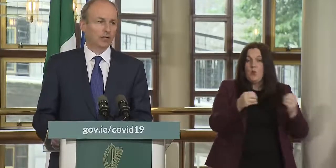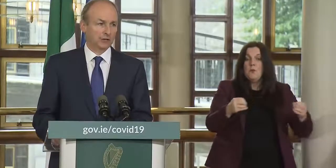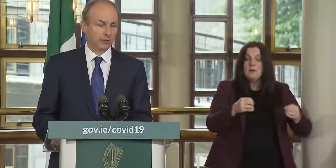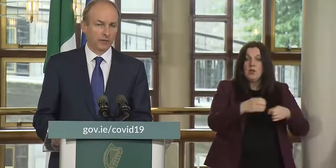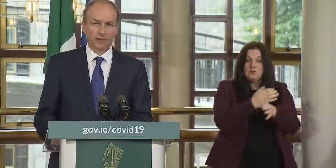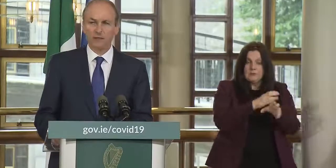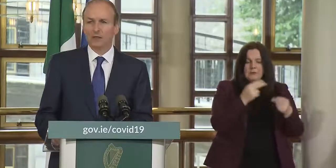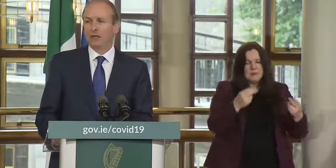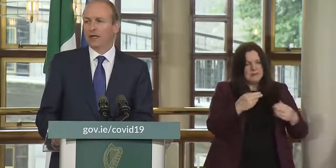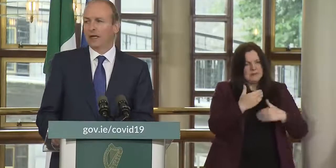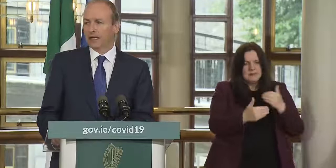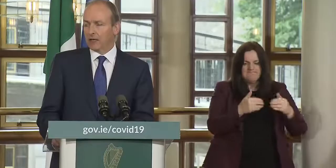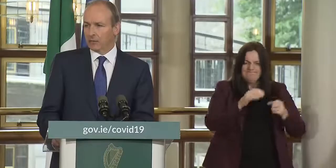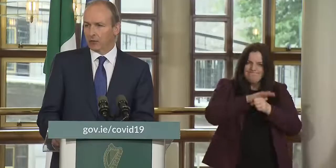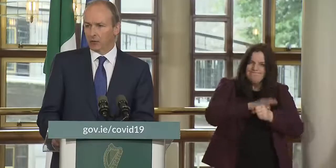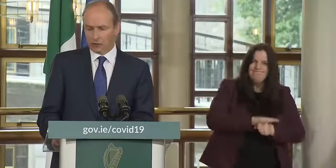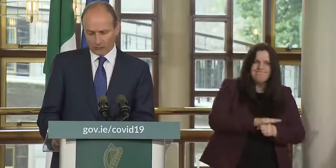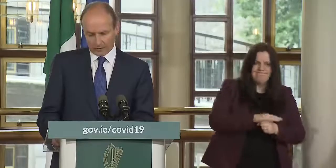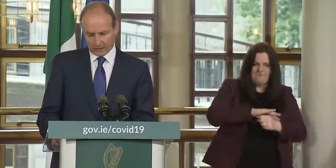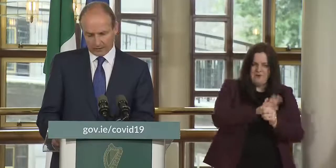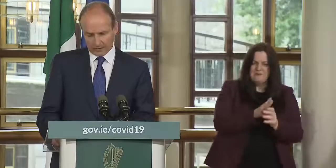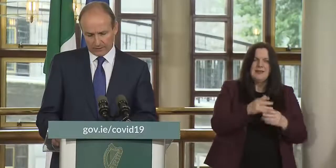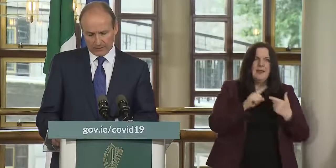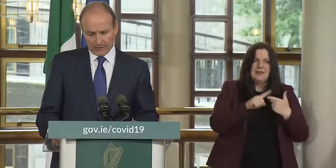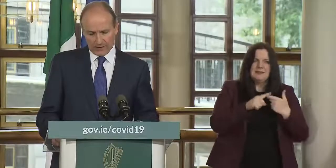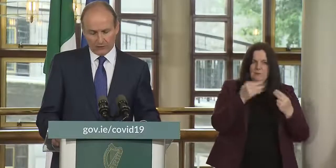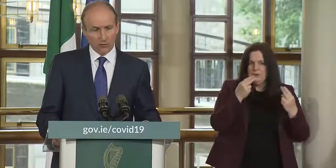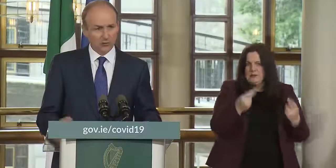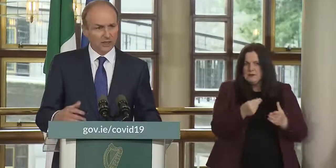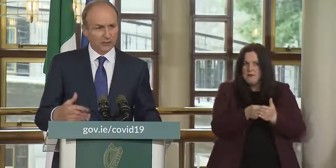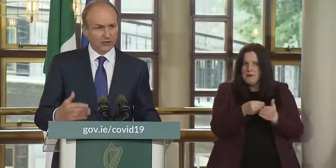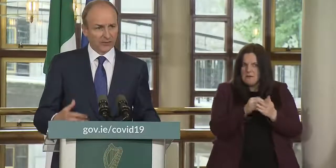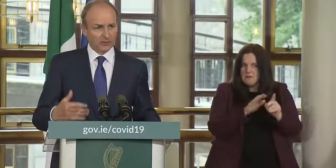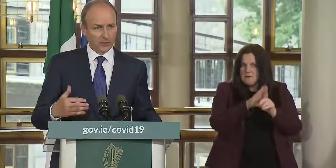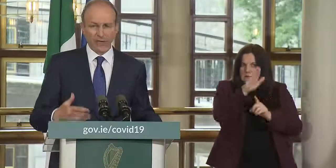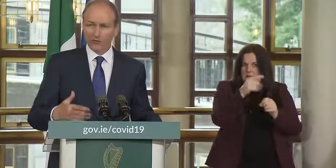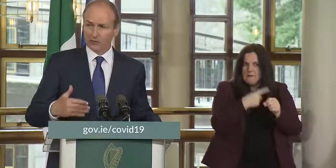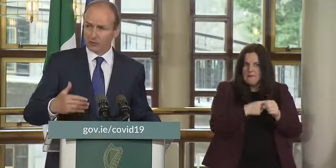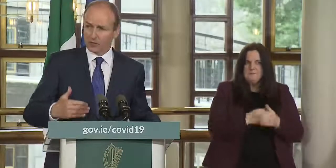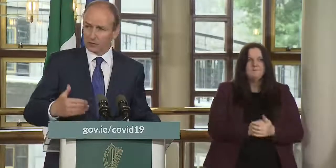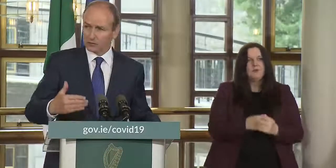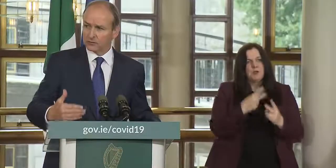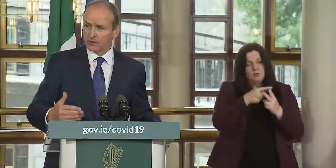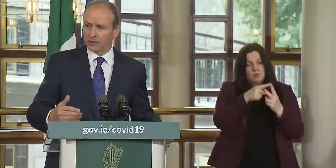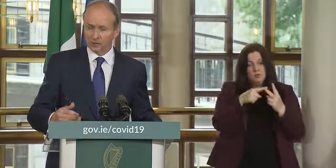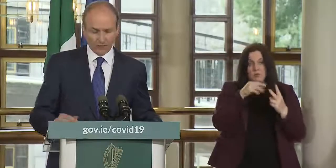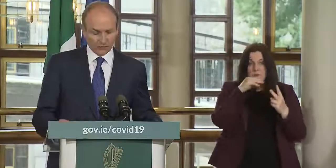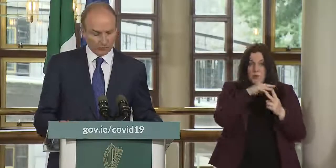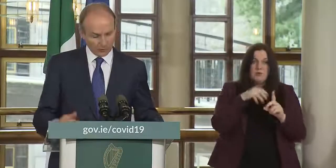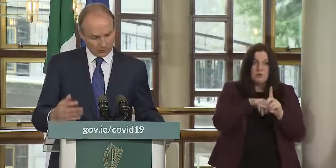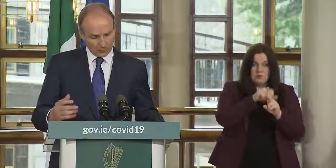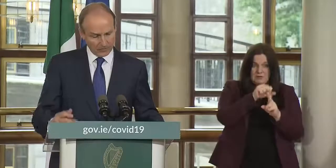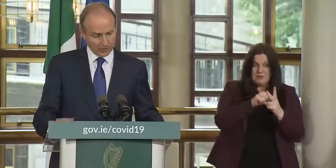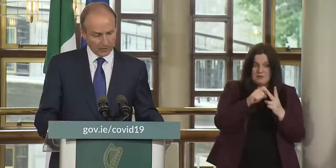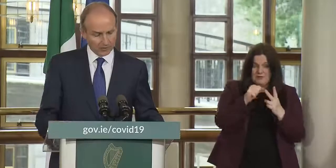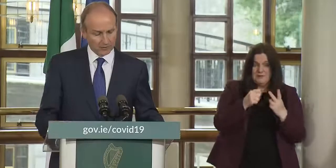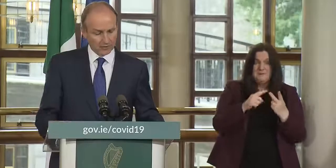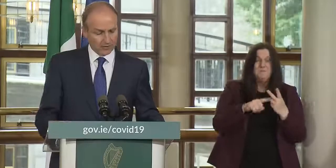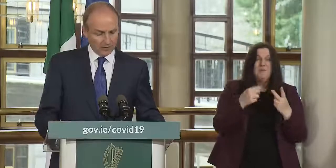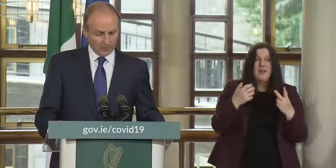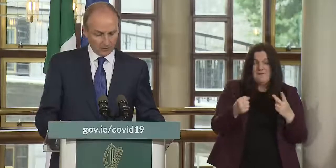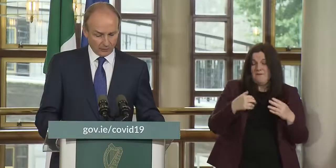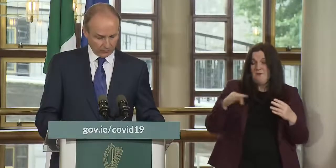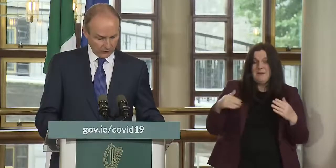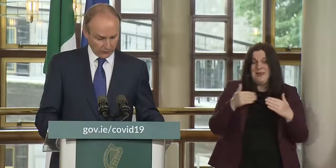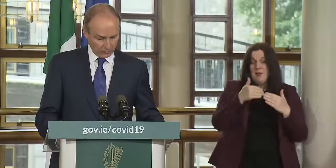if we are to underpin economic recovery and two key objectives we have for now to the end of the summer and beyond